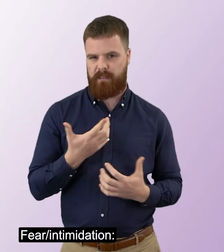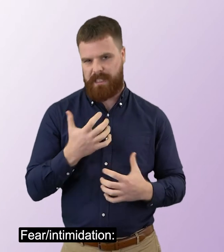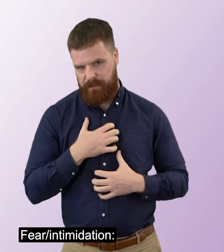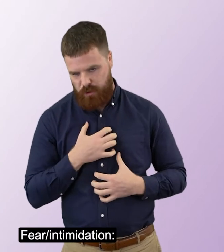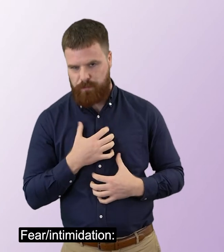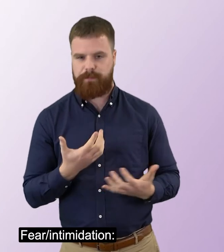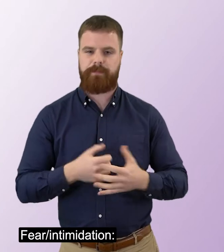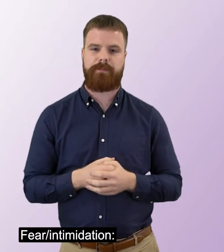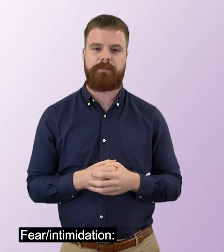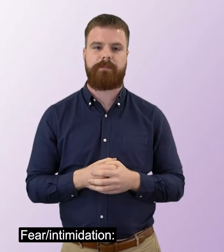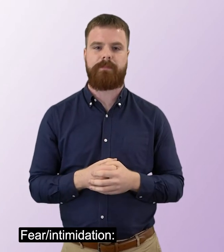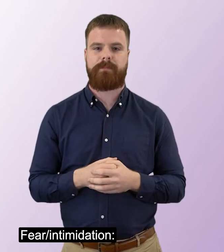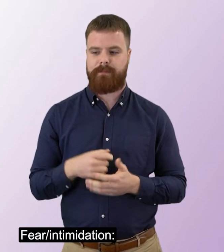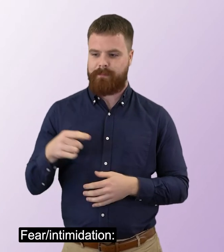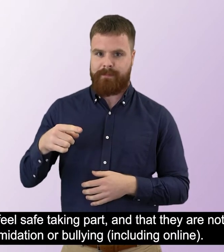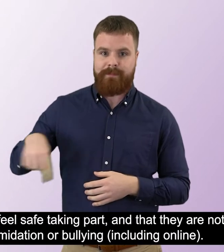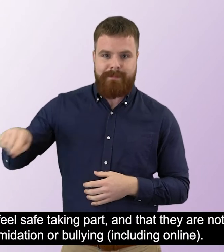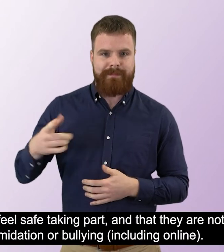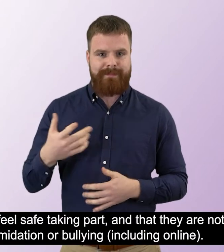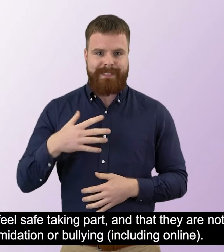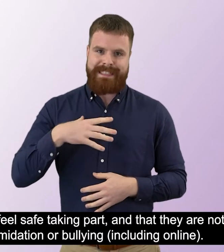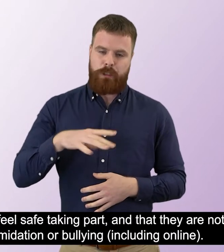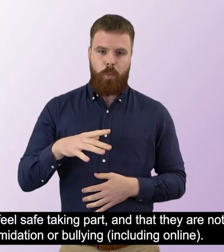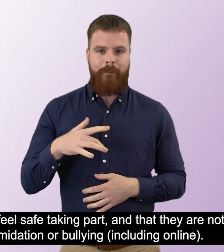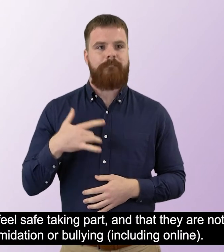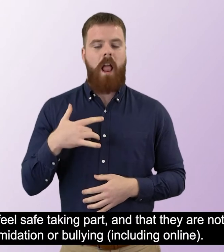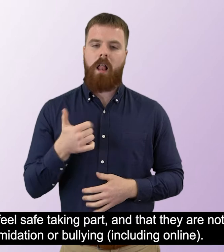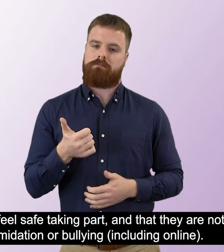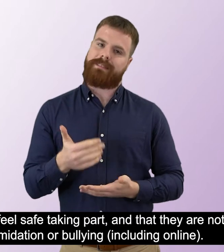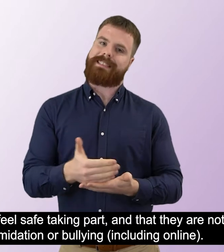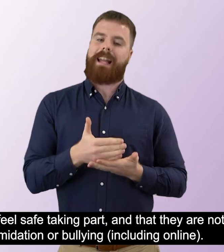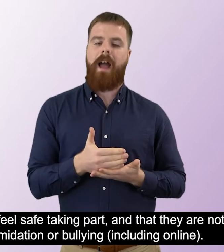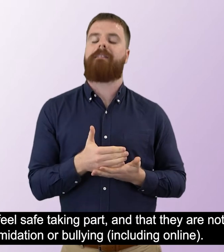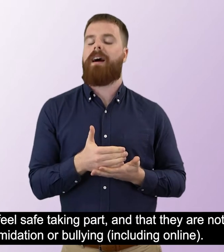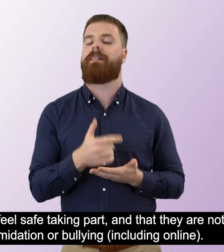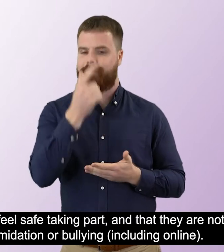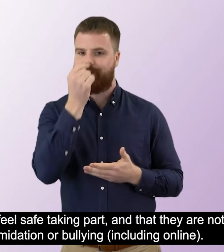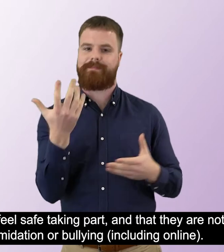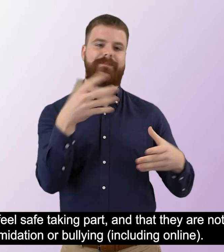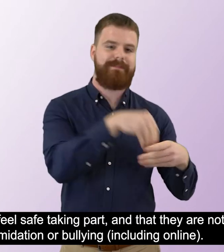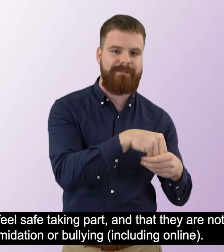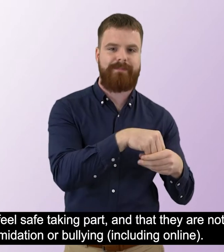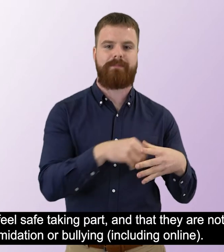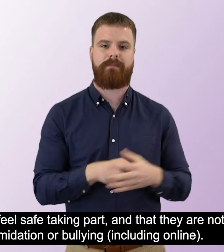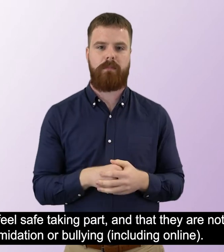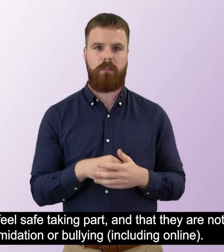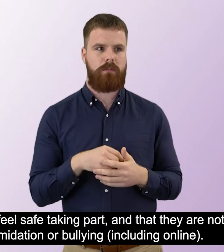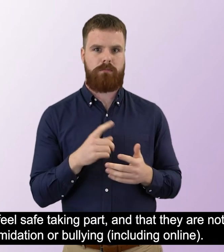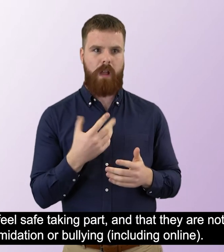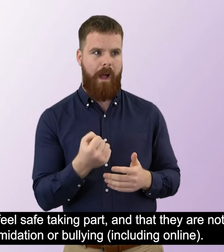Fear Fear or intimidation People need to feel safe taking part and that they are not at risk of intimidation